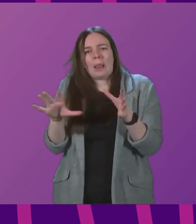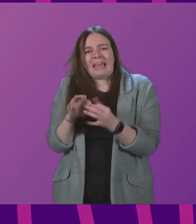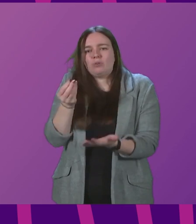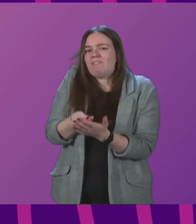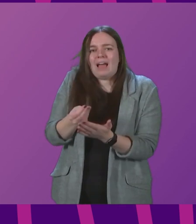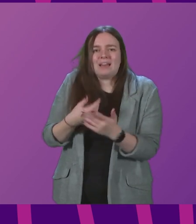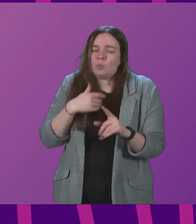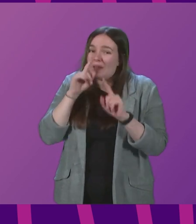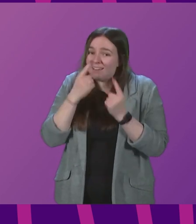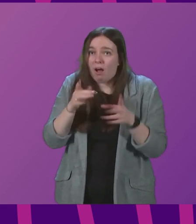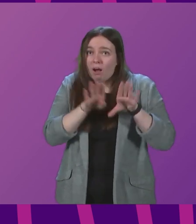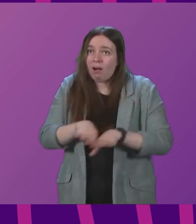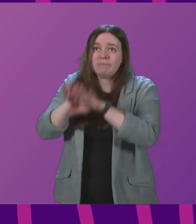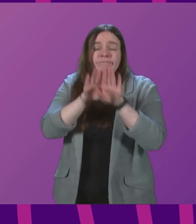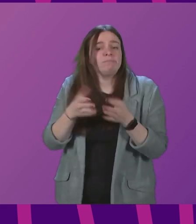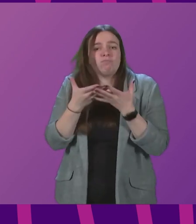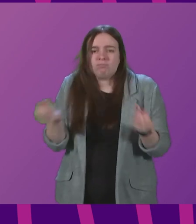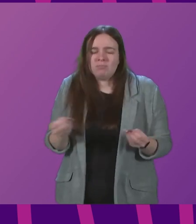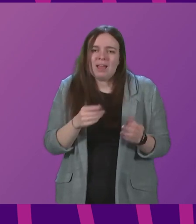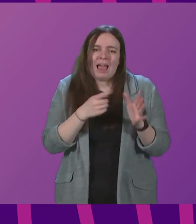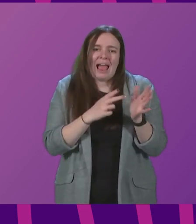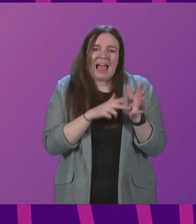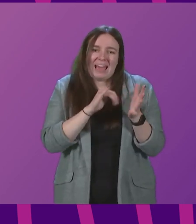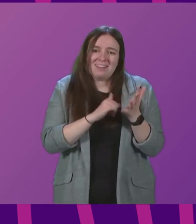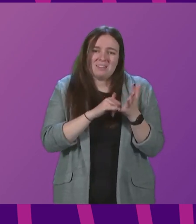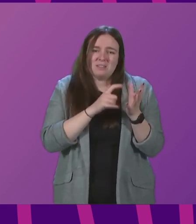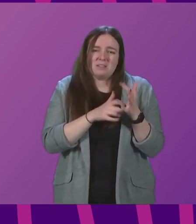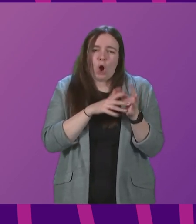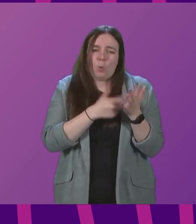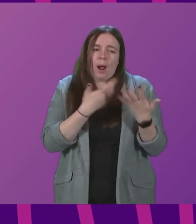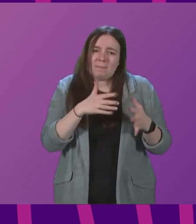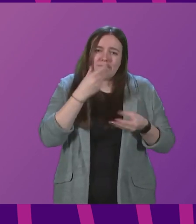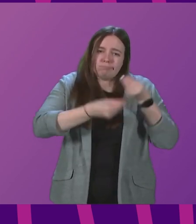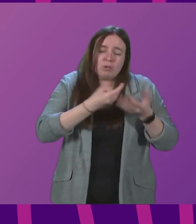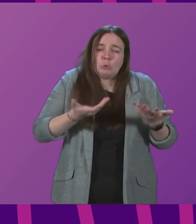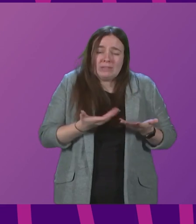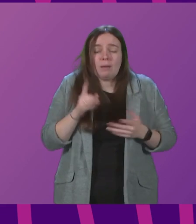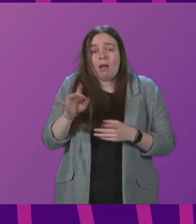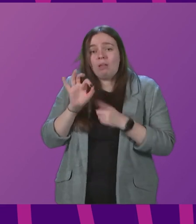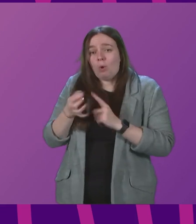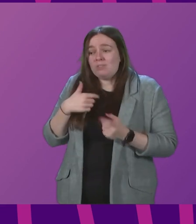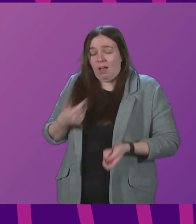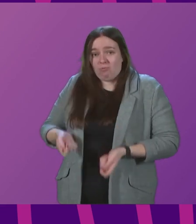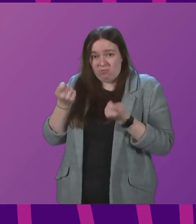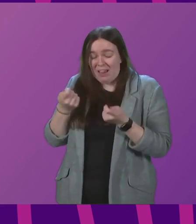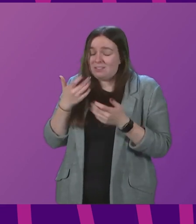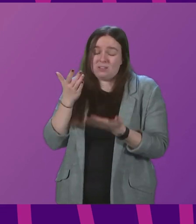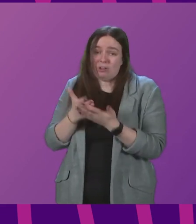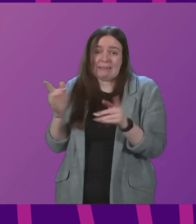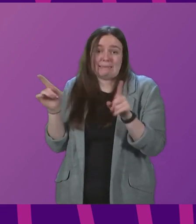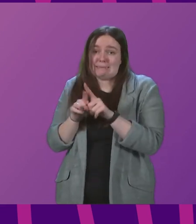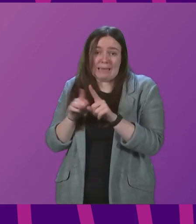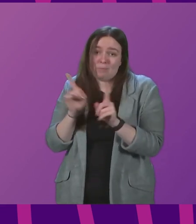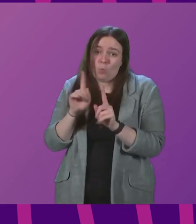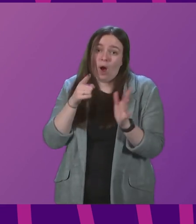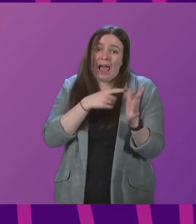we cannot unilaterally resolve and Anas Sarwar has narrated much of it today. The points I make in this chamber are almost identical to the points Anas